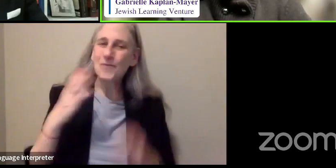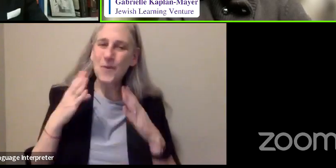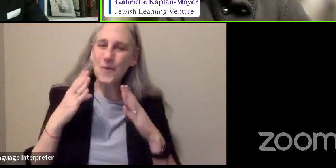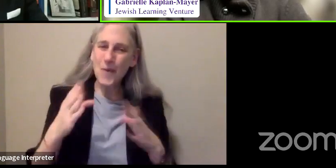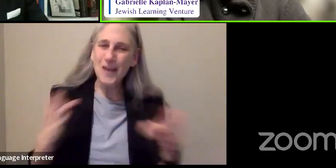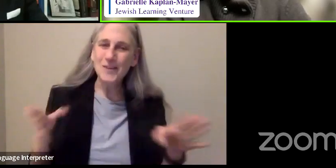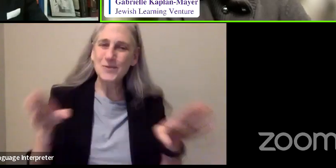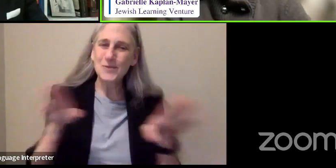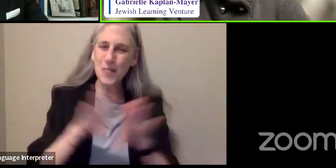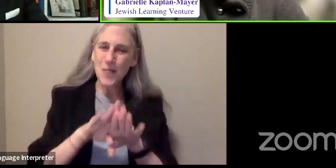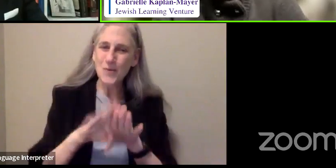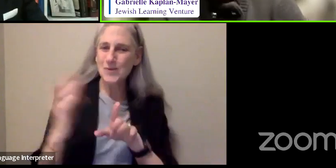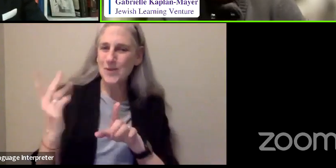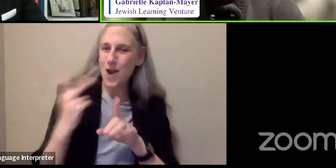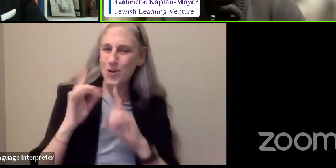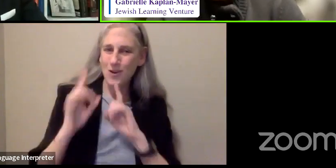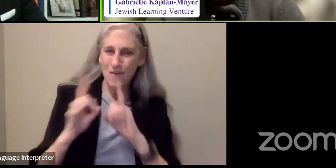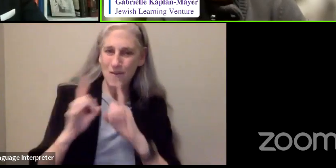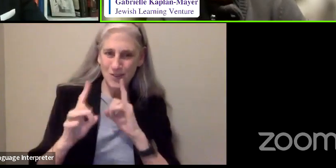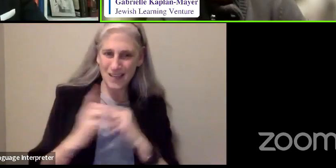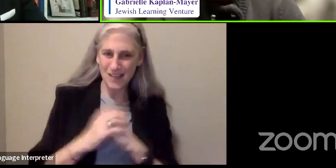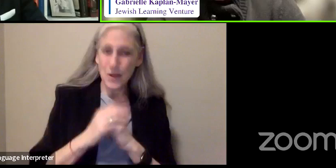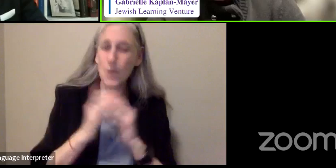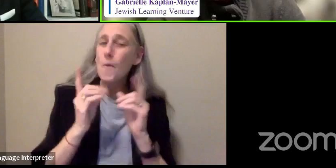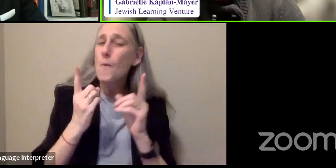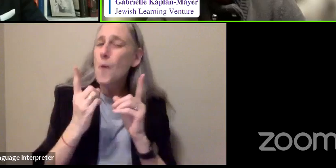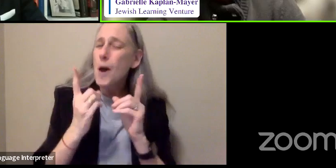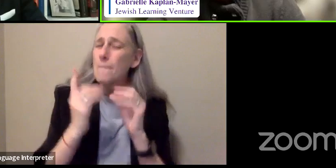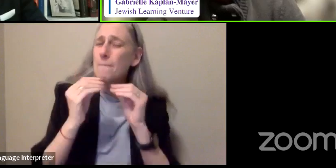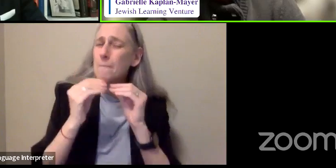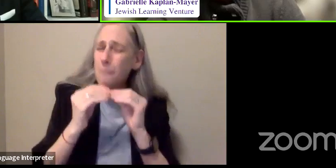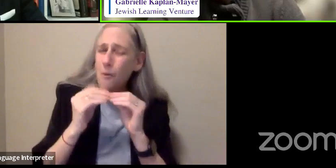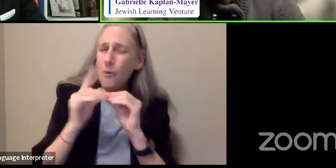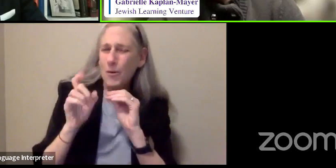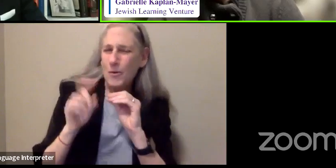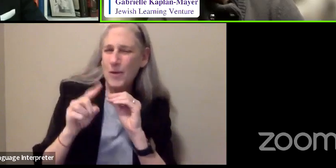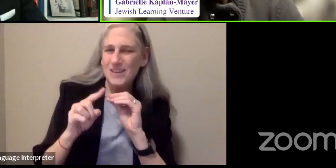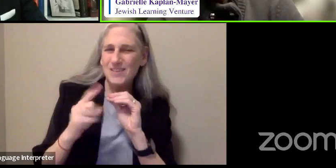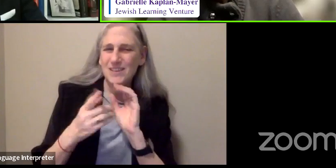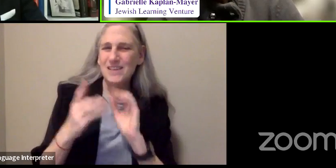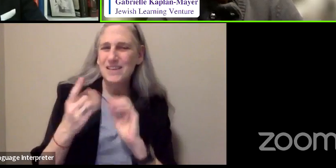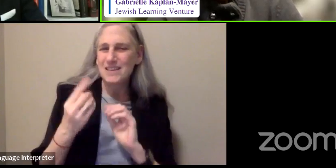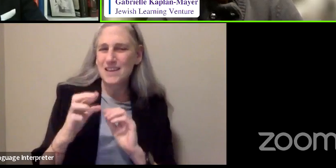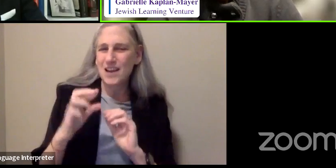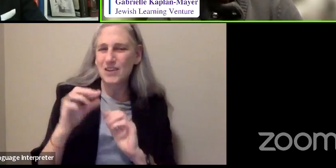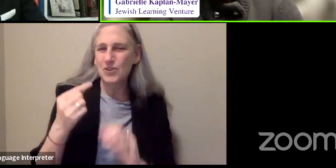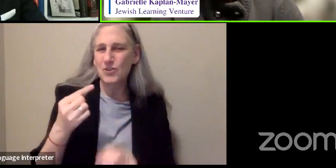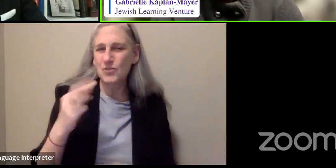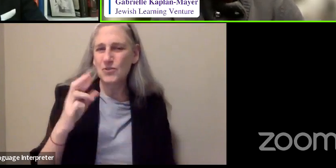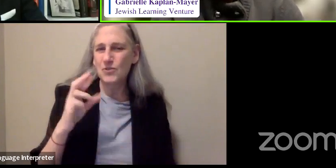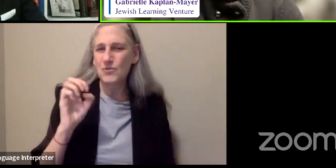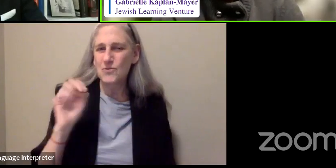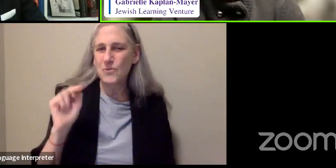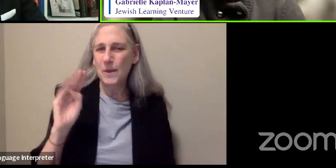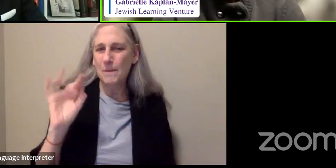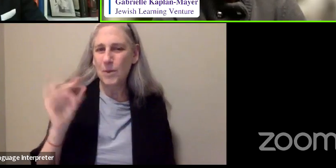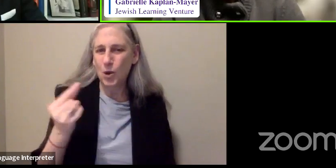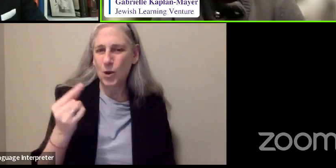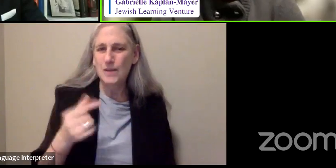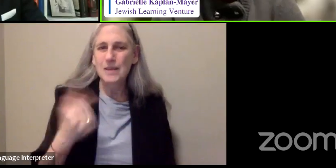close tonight. But there is one more question, Dr. Greenberg, that someone who's watching this